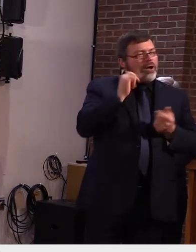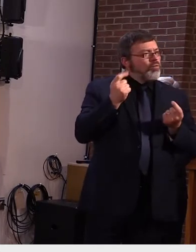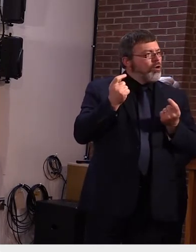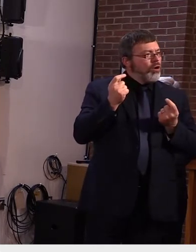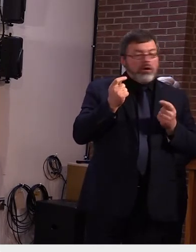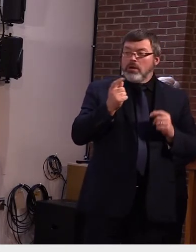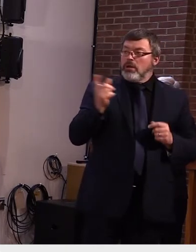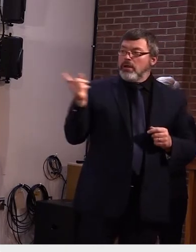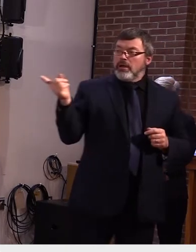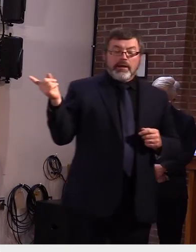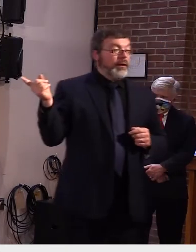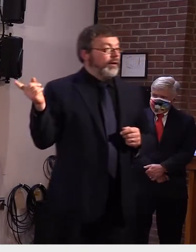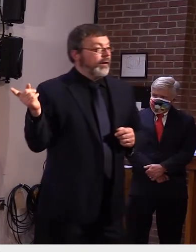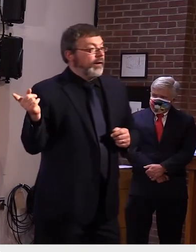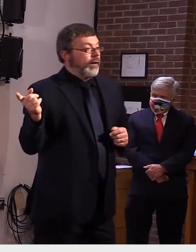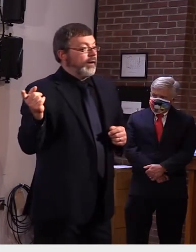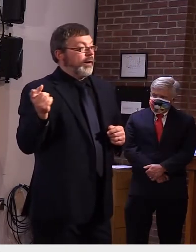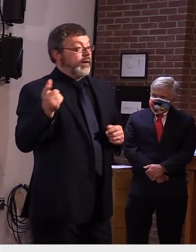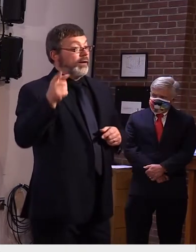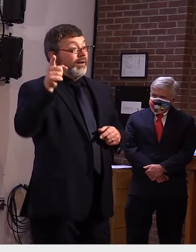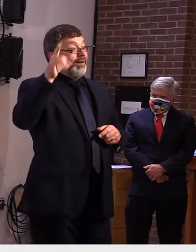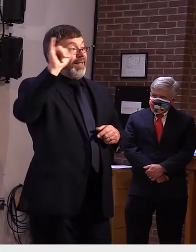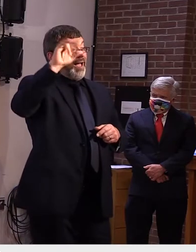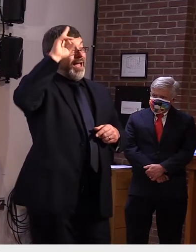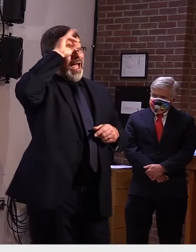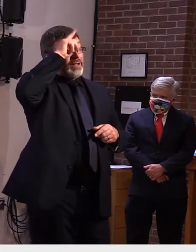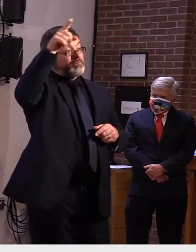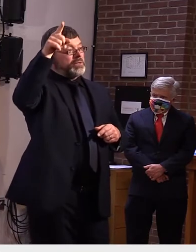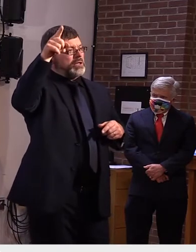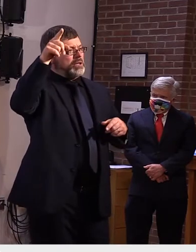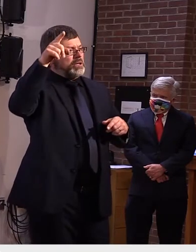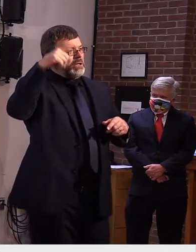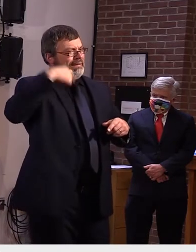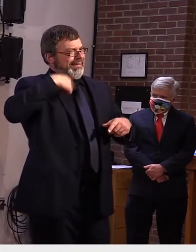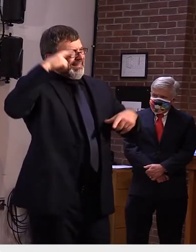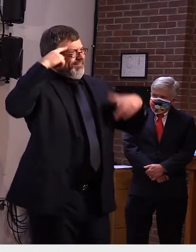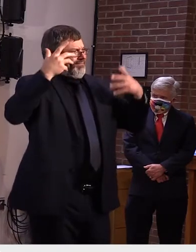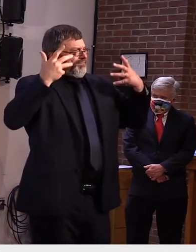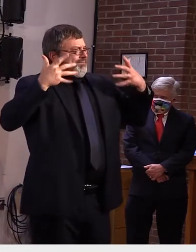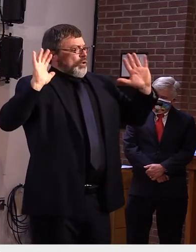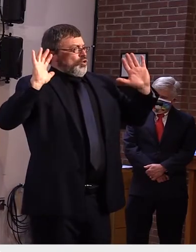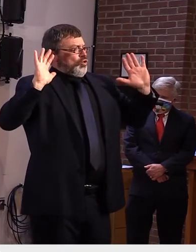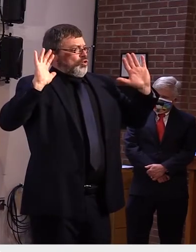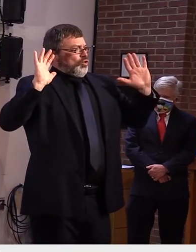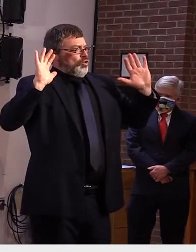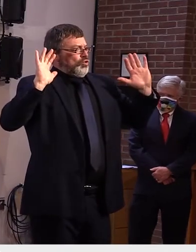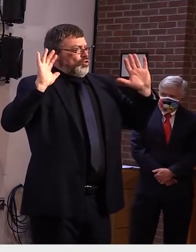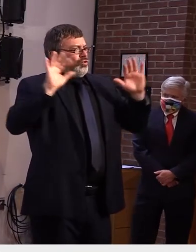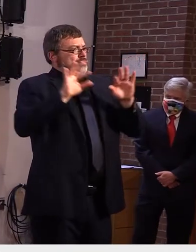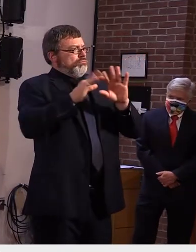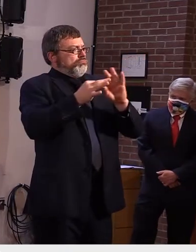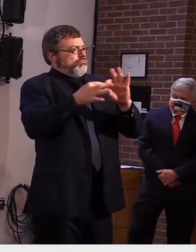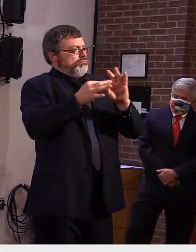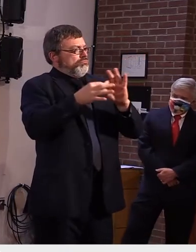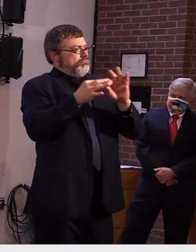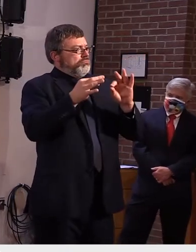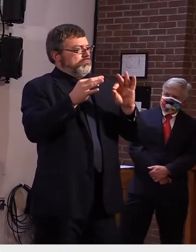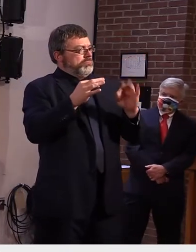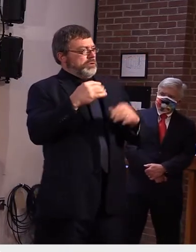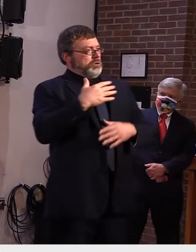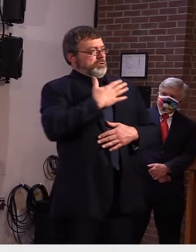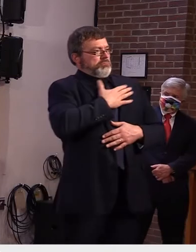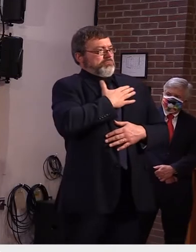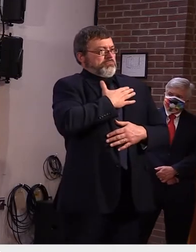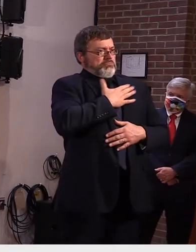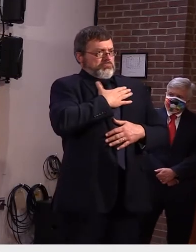the hospital may have done a press release or may be planning to do one the health department is not planning to do that we typically wouldn't